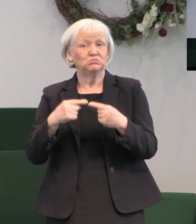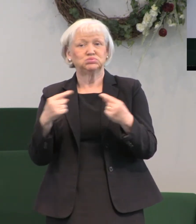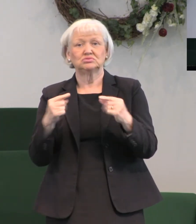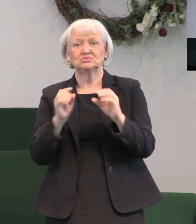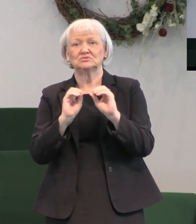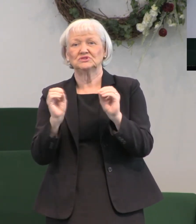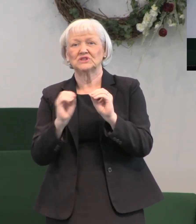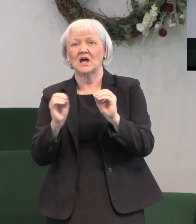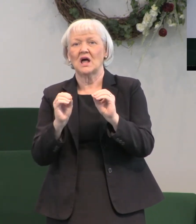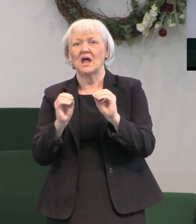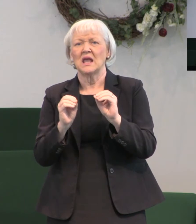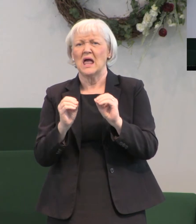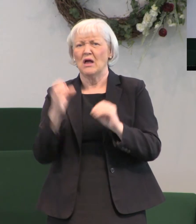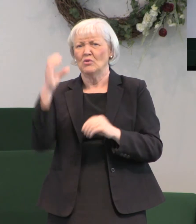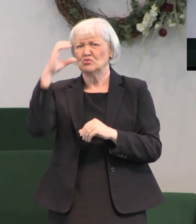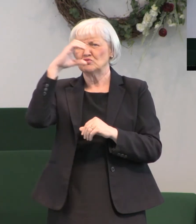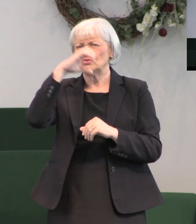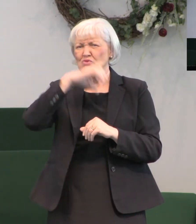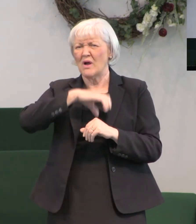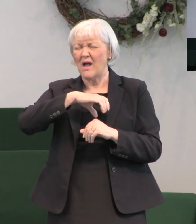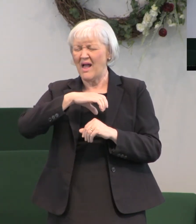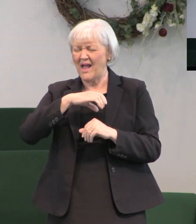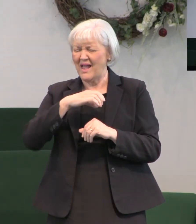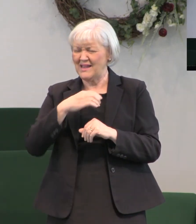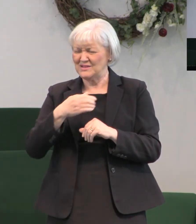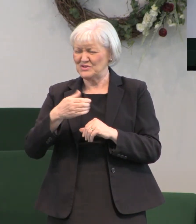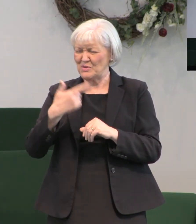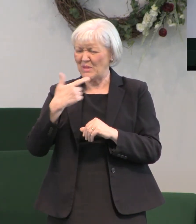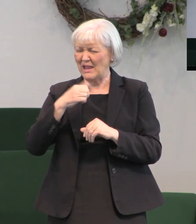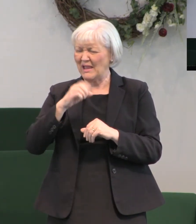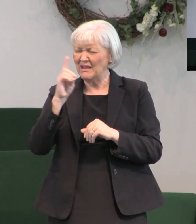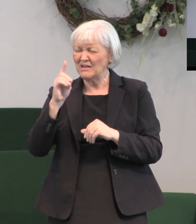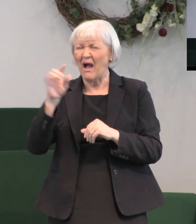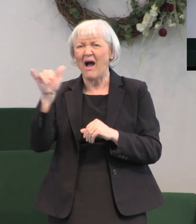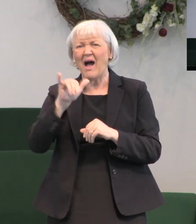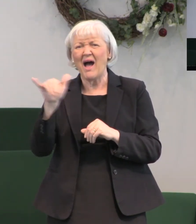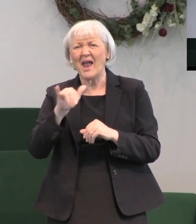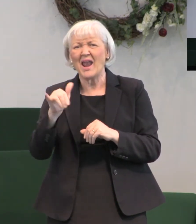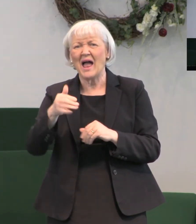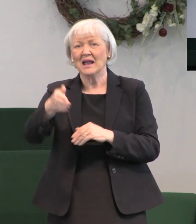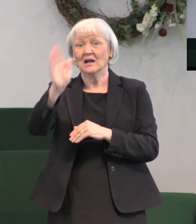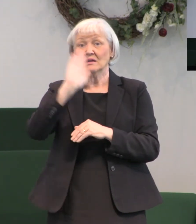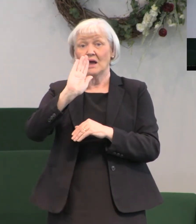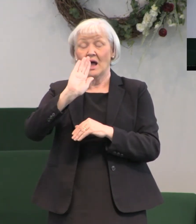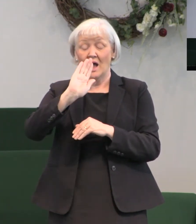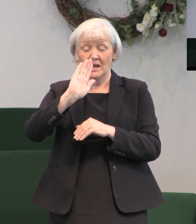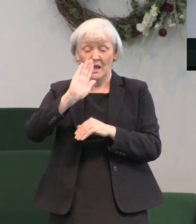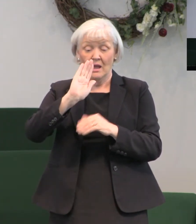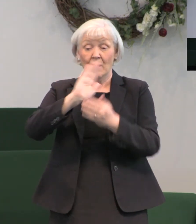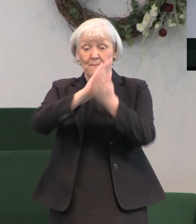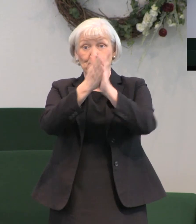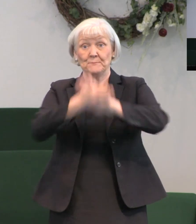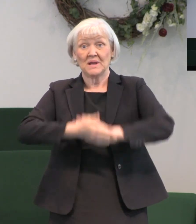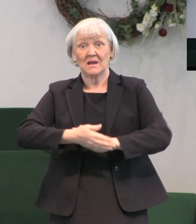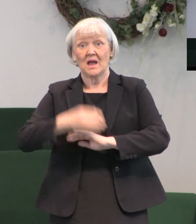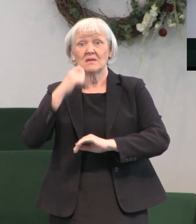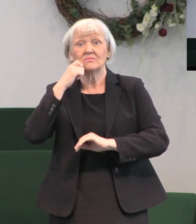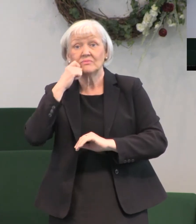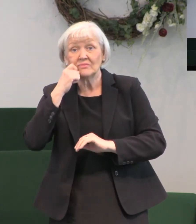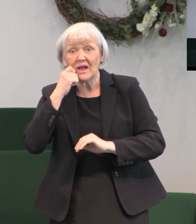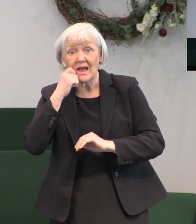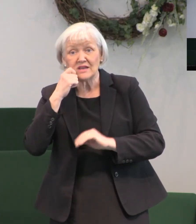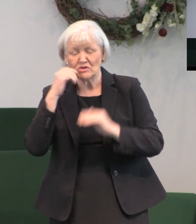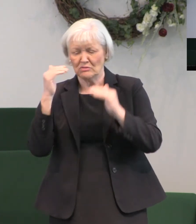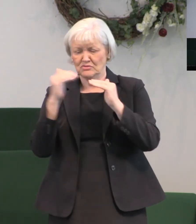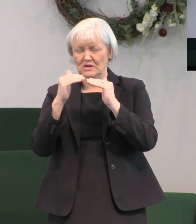is the mystery of godliness. God was manifest in the flesh, justified in the